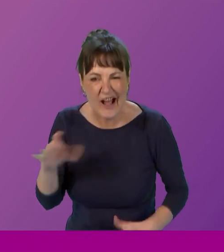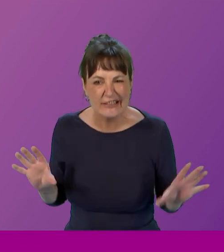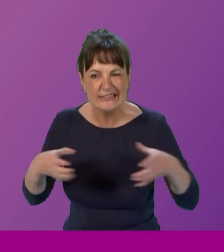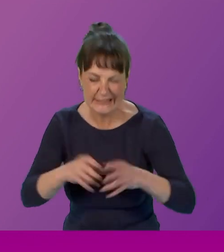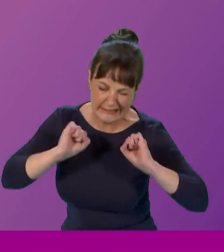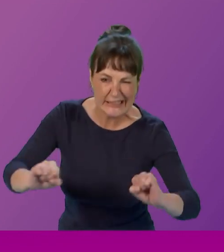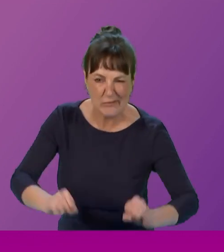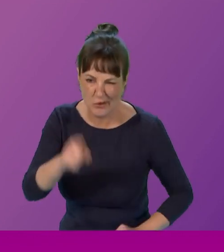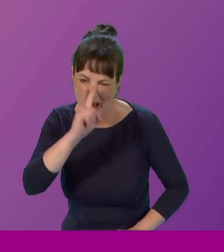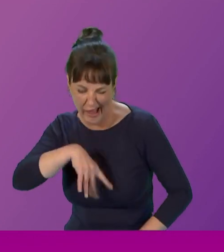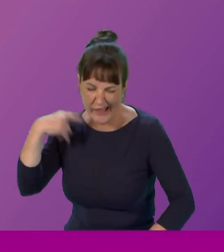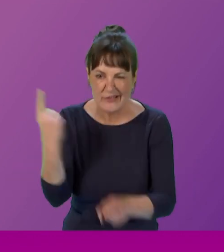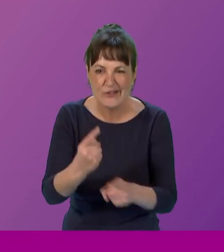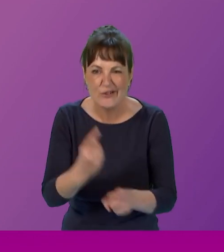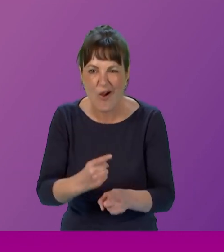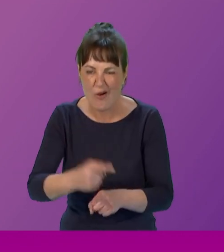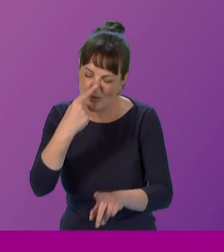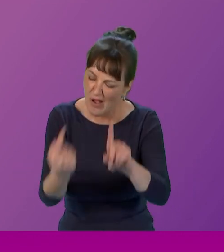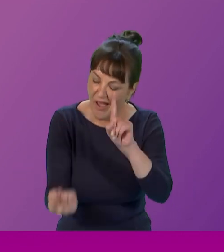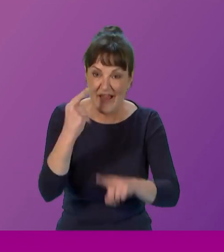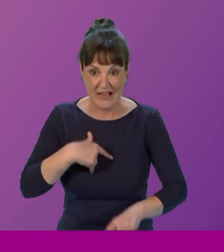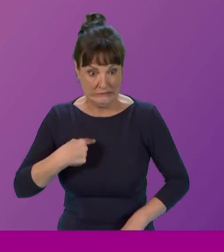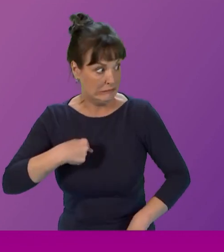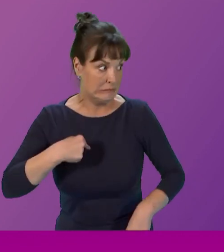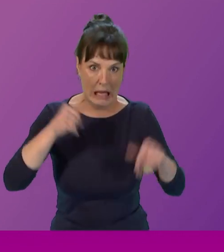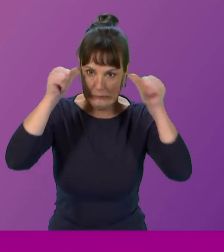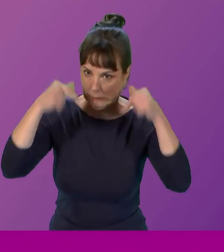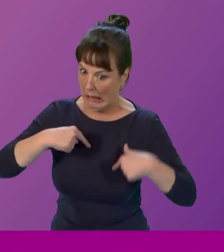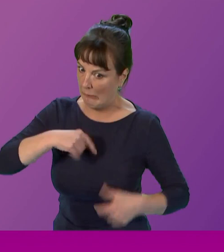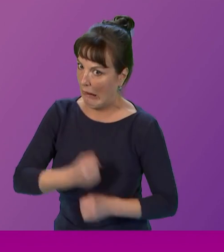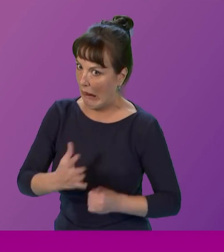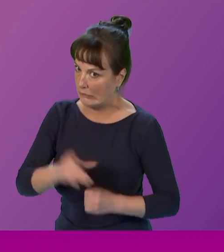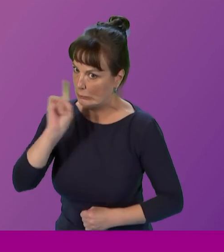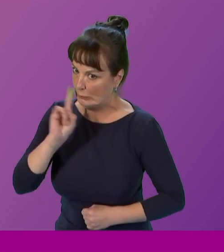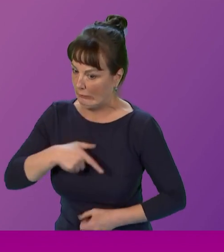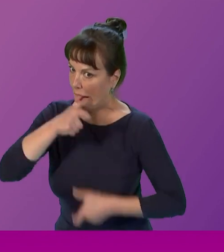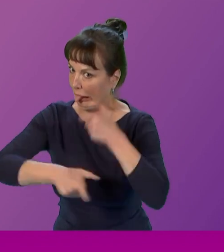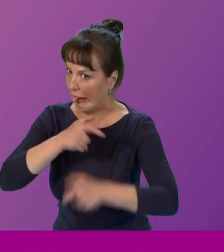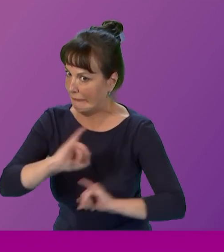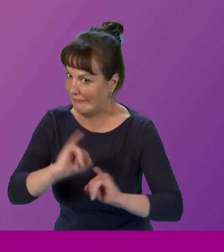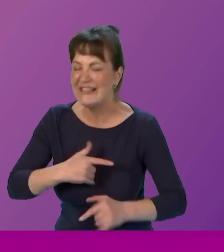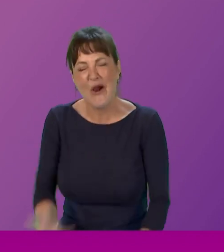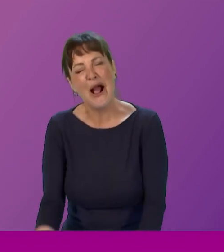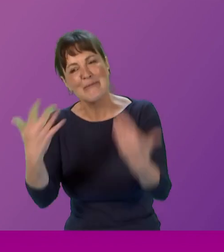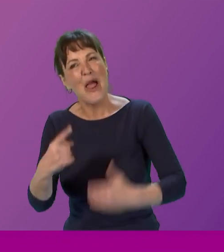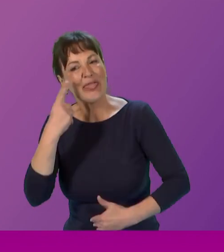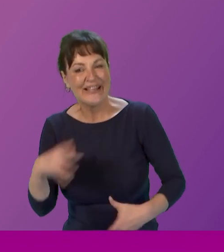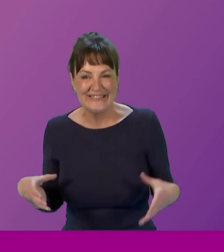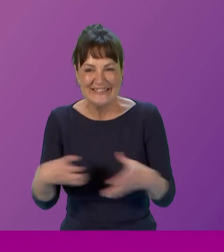can talk, you can take the women out of Glasgow, but you can't take Glasgow out of the women. So come on, the young team.